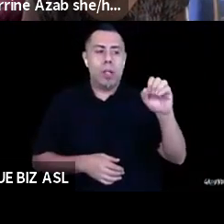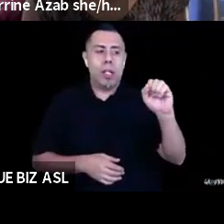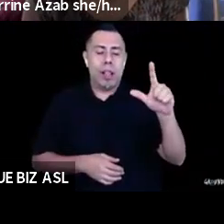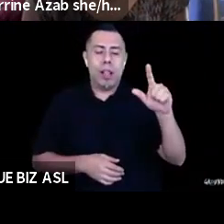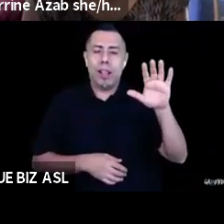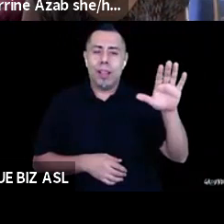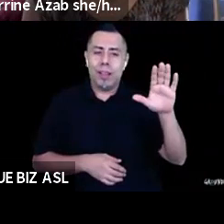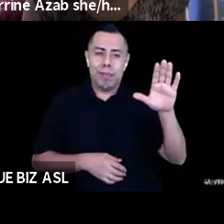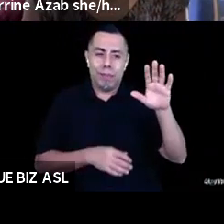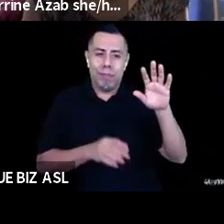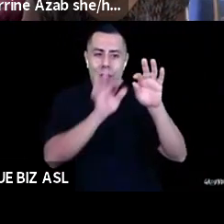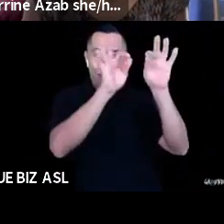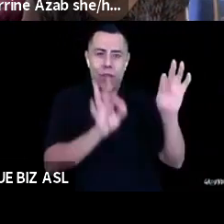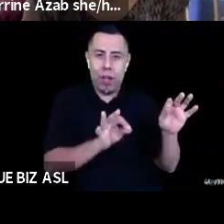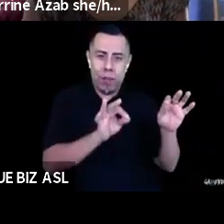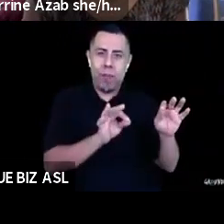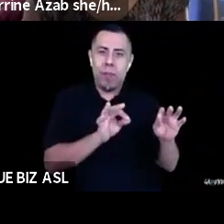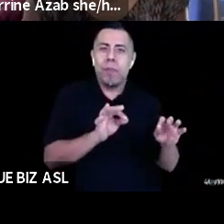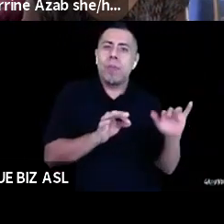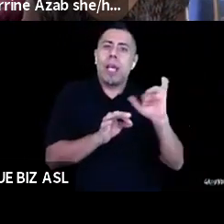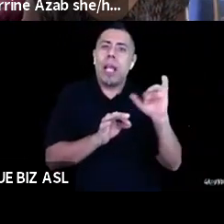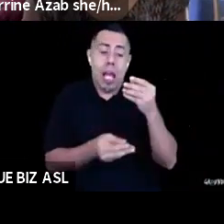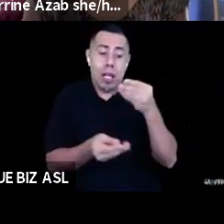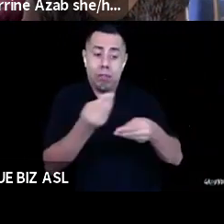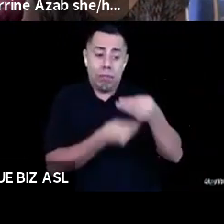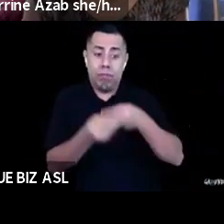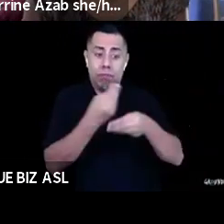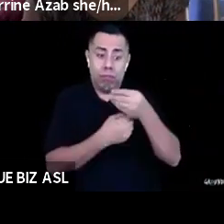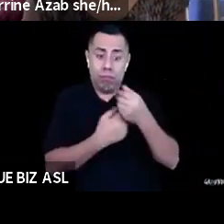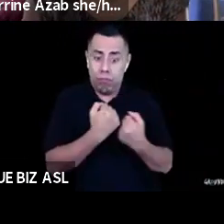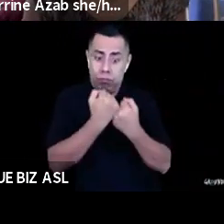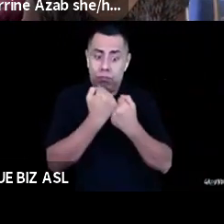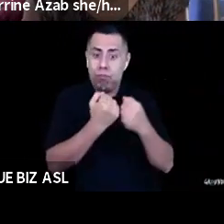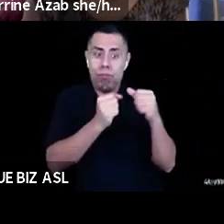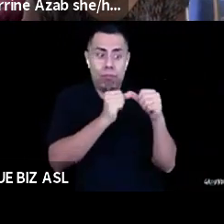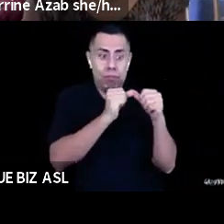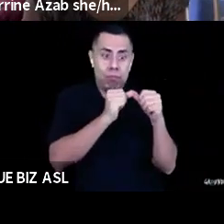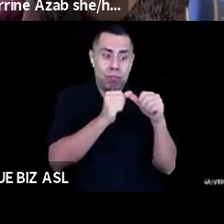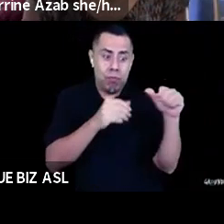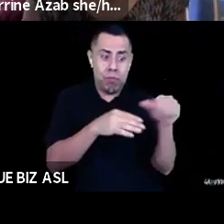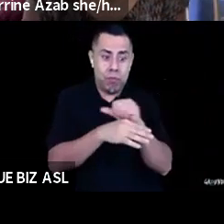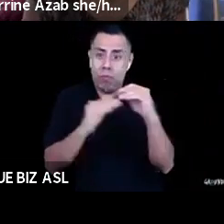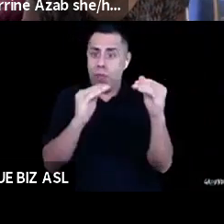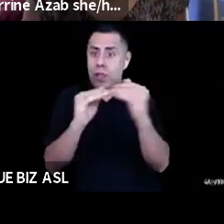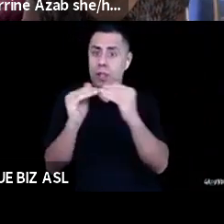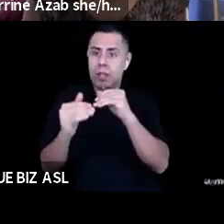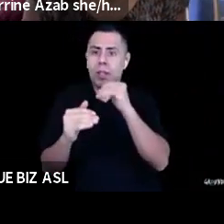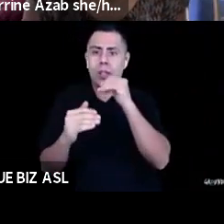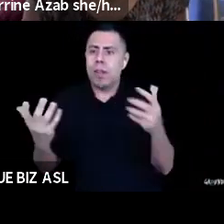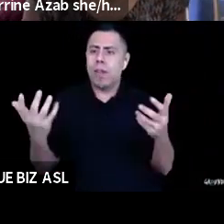practices and justice does not fit within a colonial framework, we have these butts heads